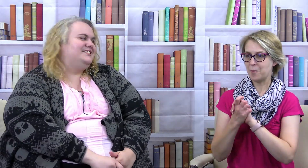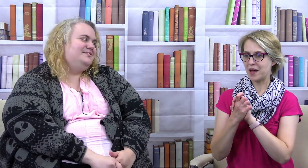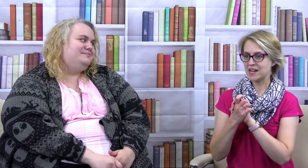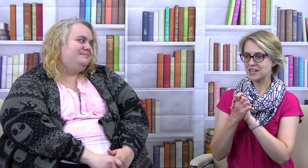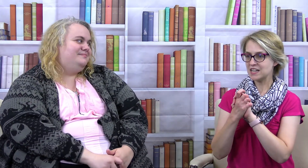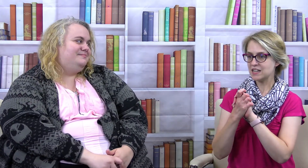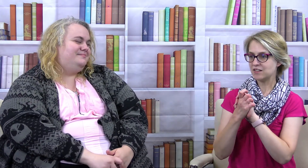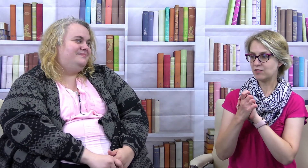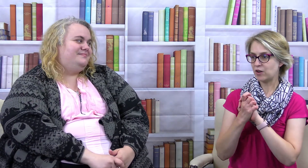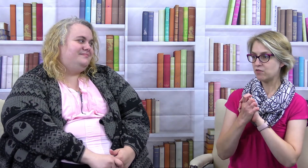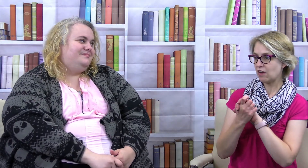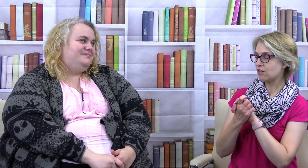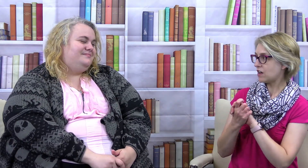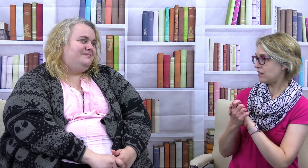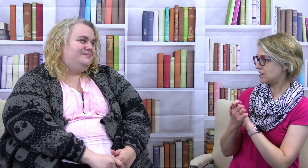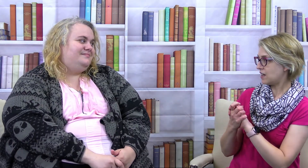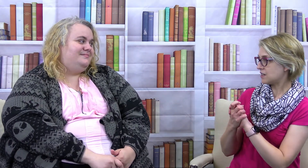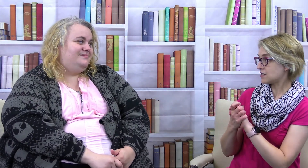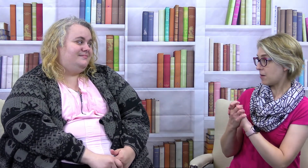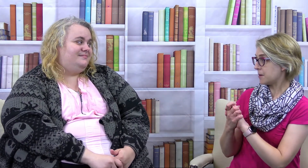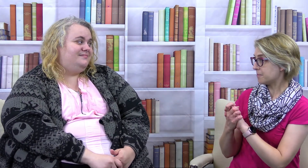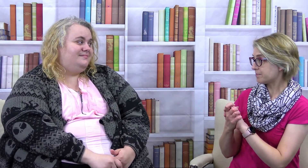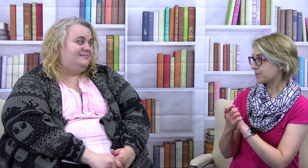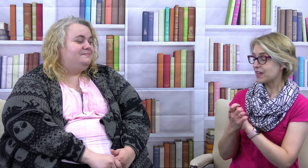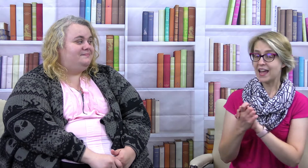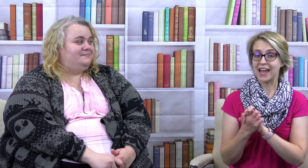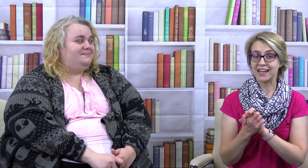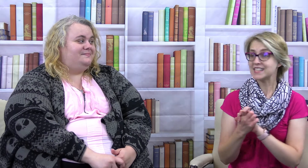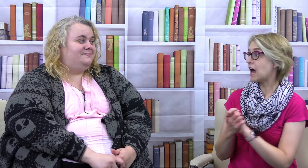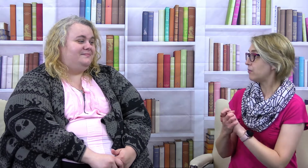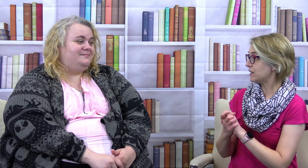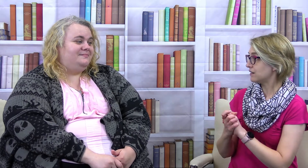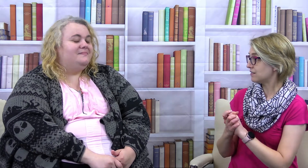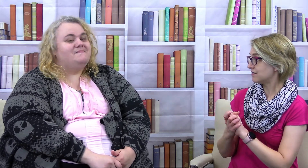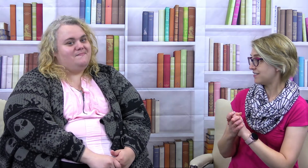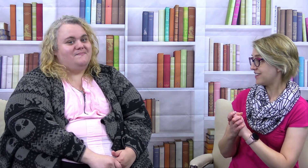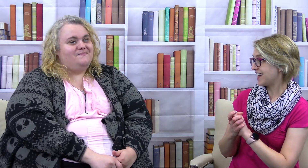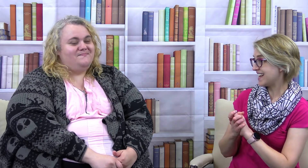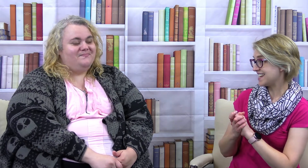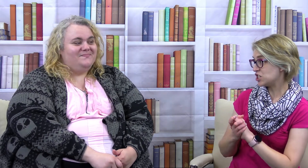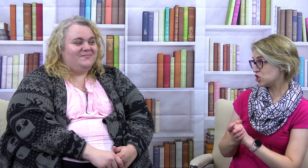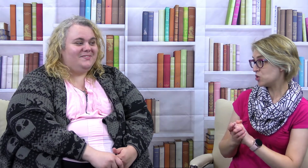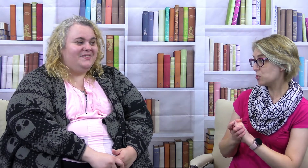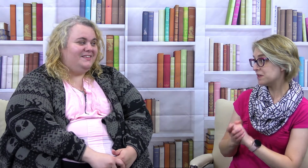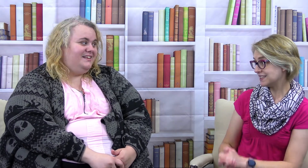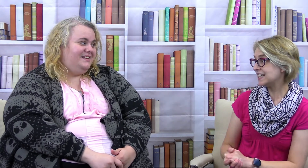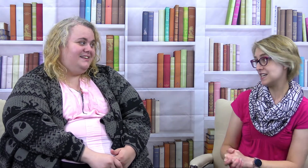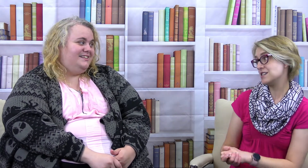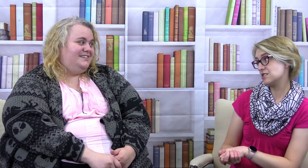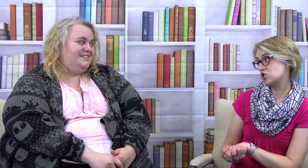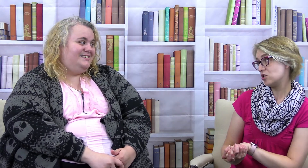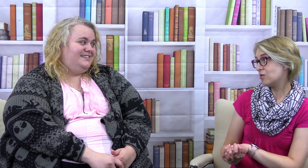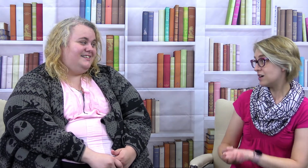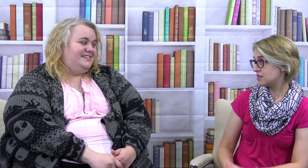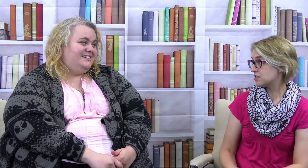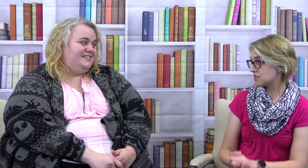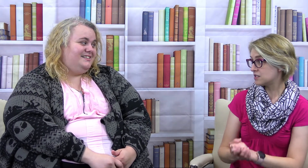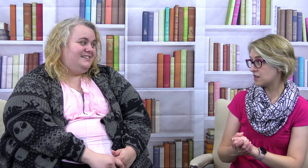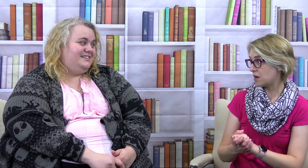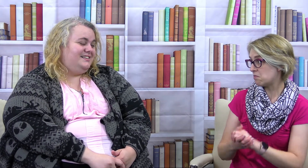my very favorite holiday is coming up and it is Halloween. Can you please show us some